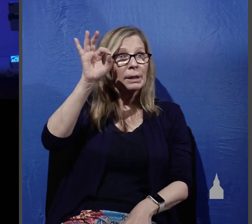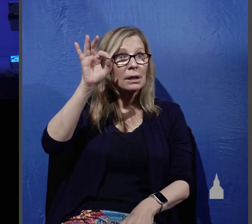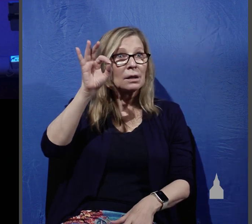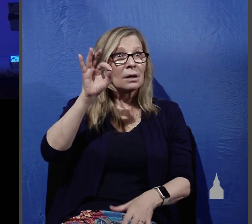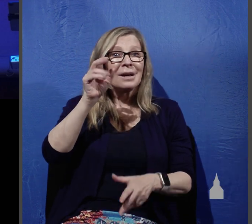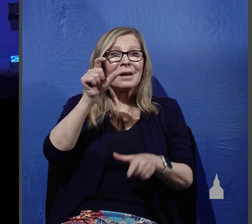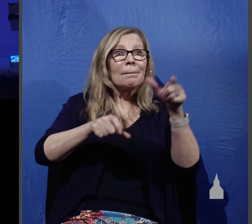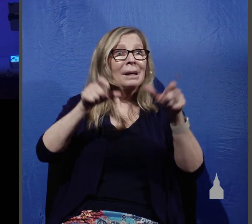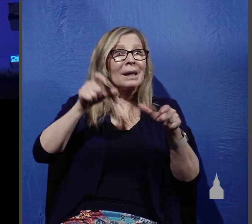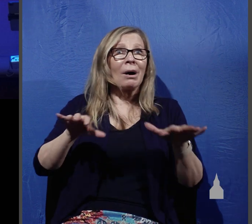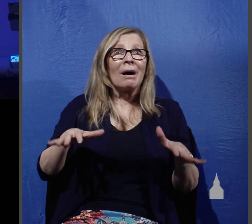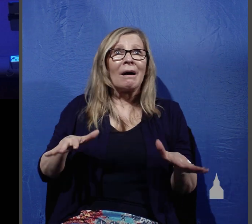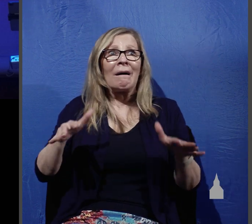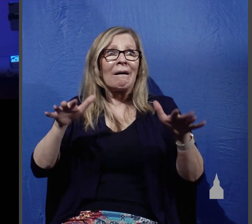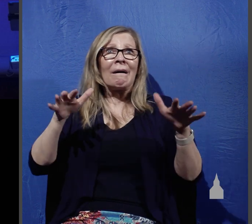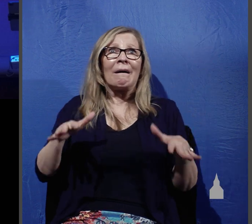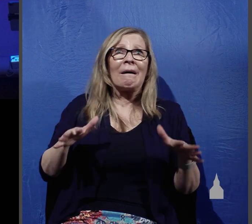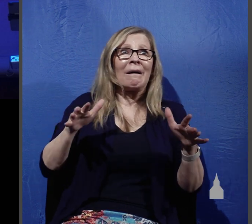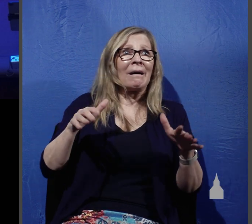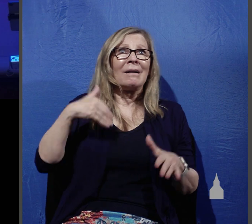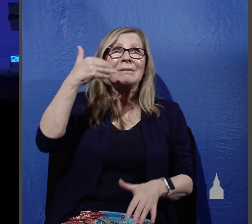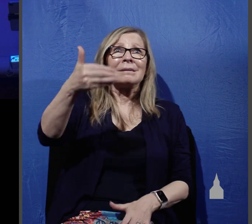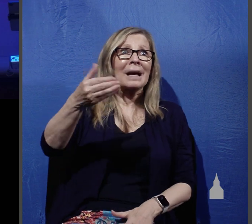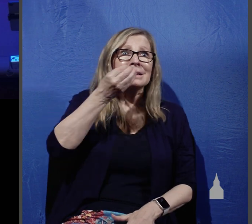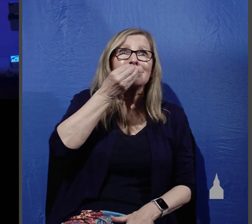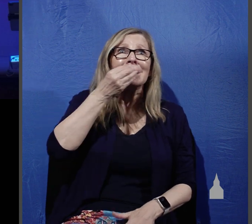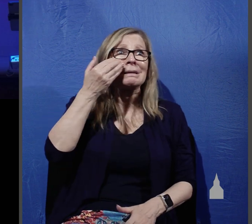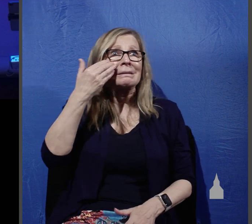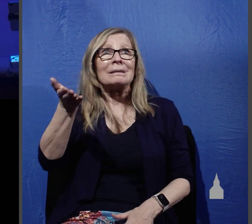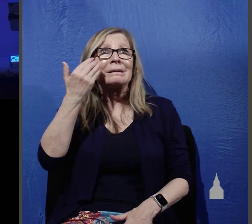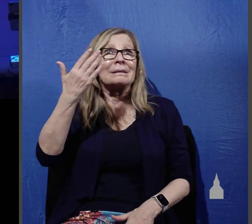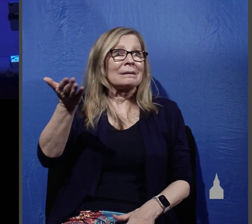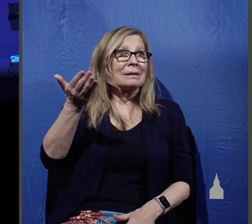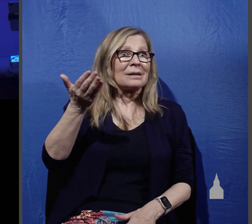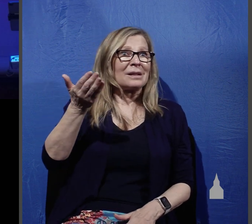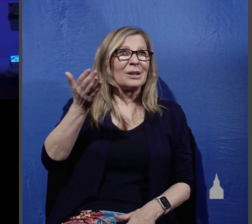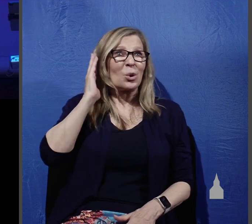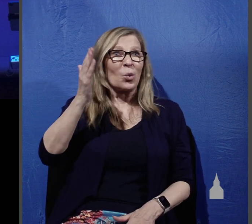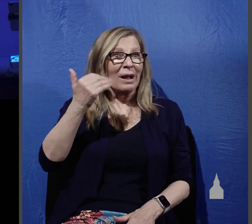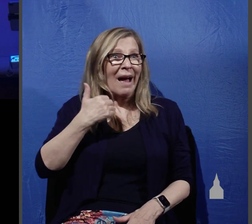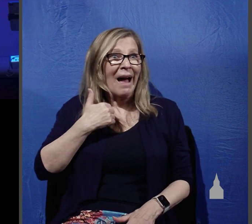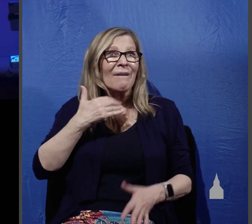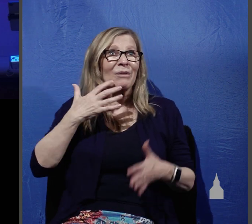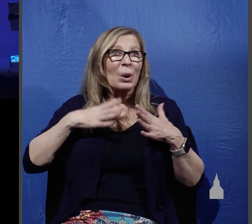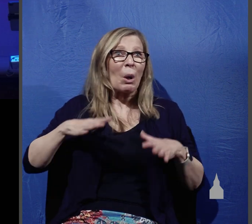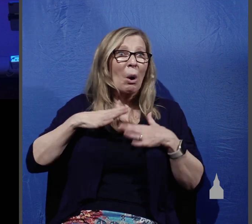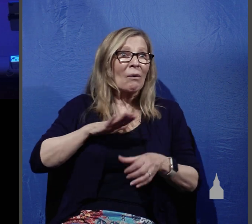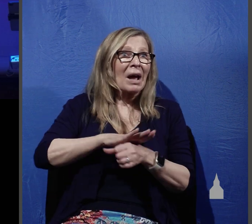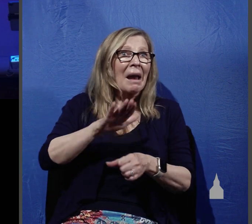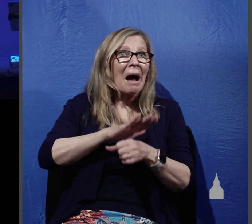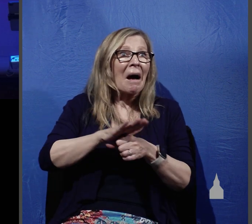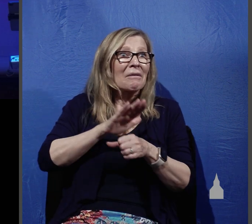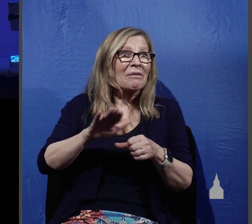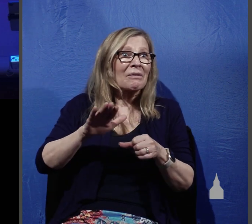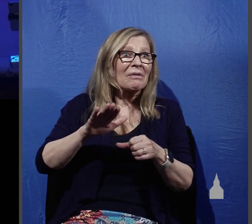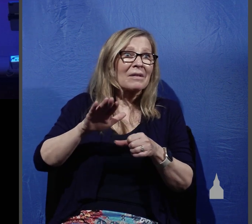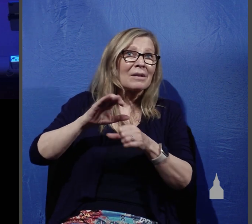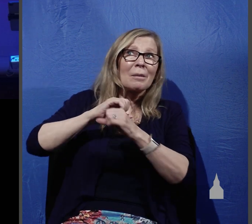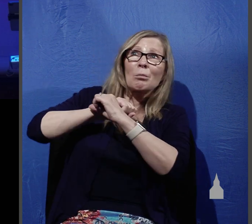because they didn't know where their next meal was coming from they didn't know if they would have clothes to weather the harsh elements